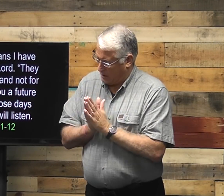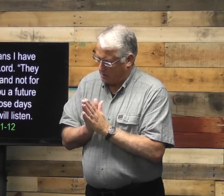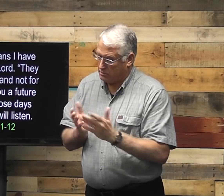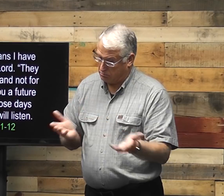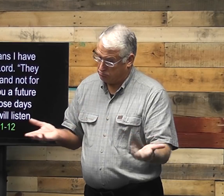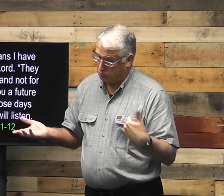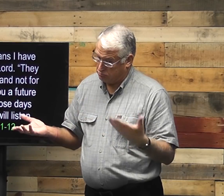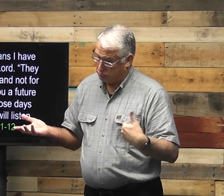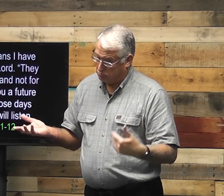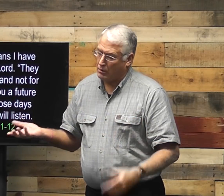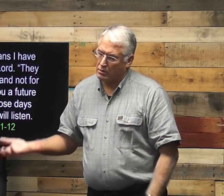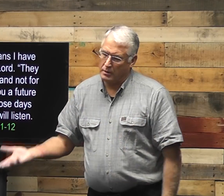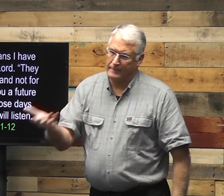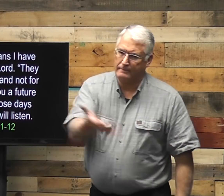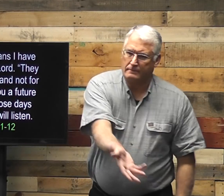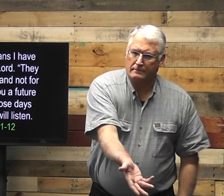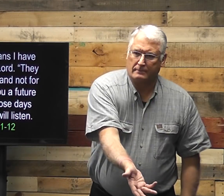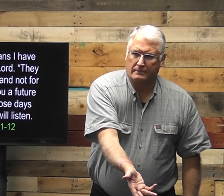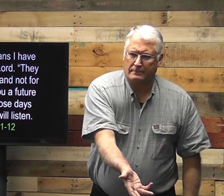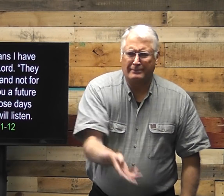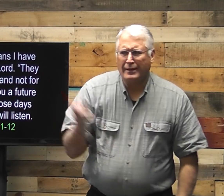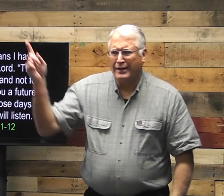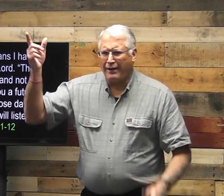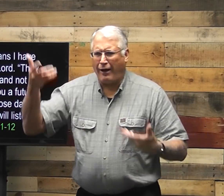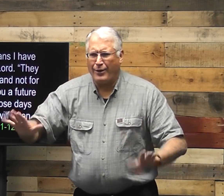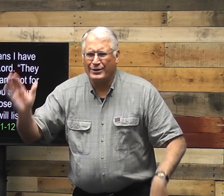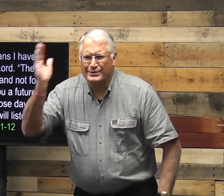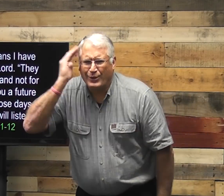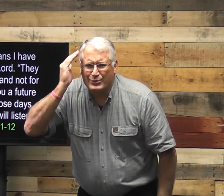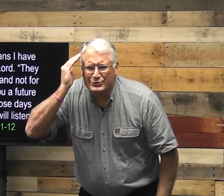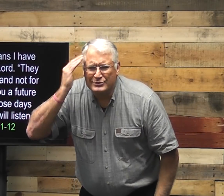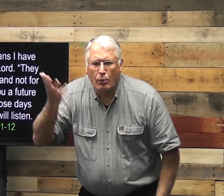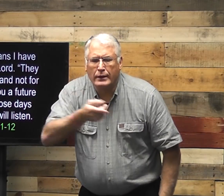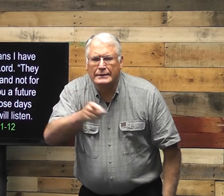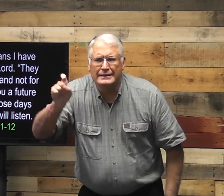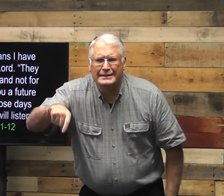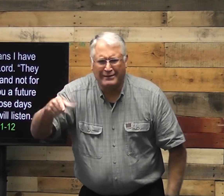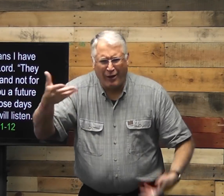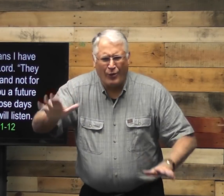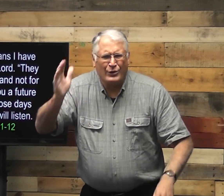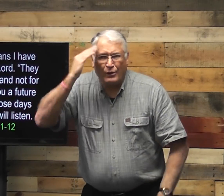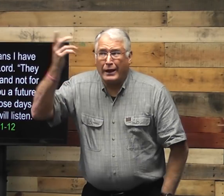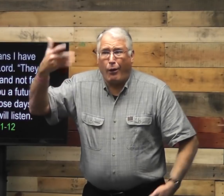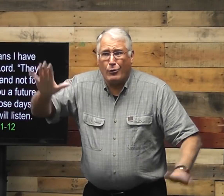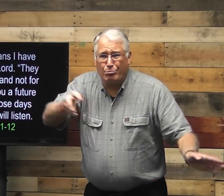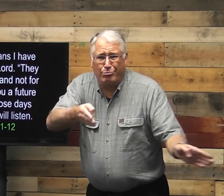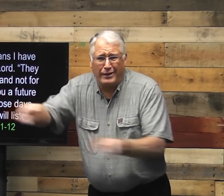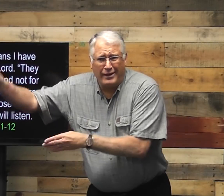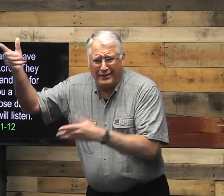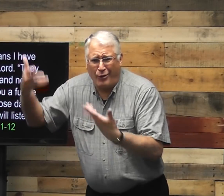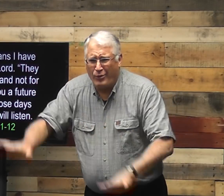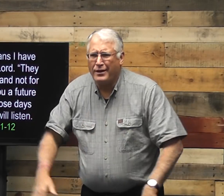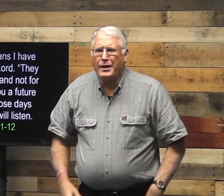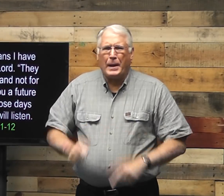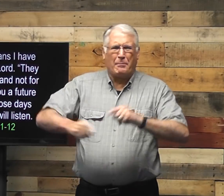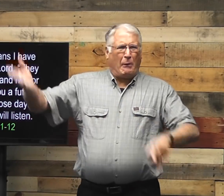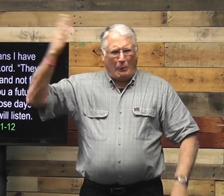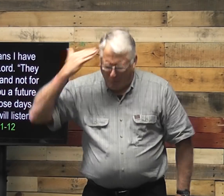Talk to me. And I'll give you my plan. He already knew what they needed. He already had a plan.